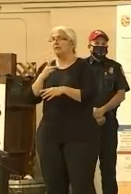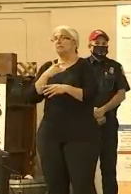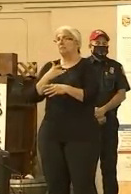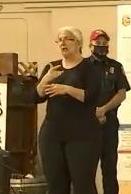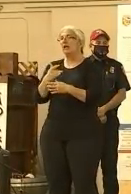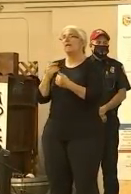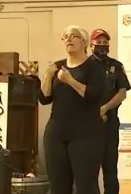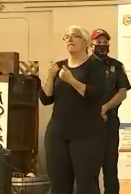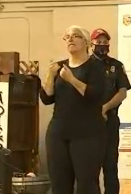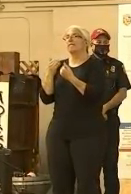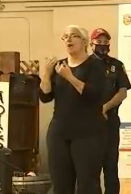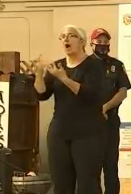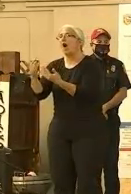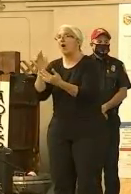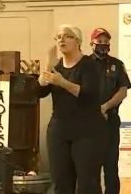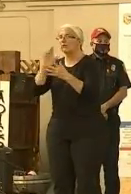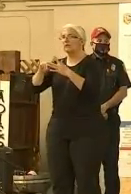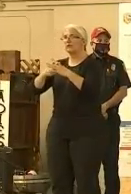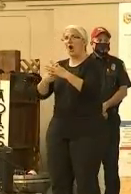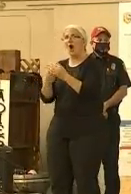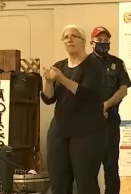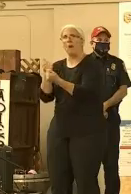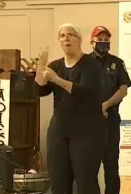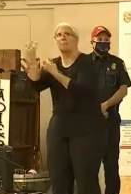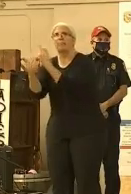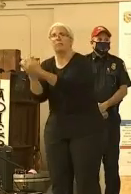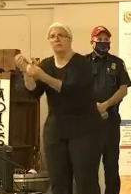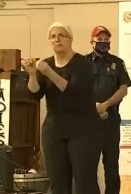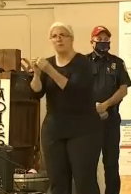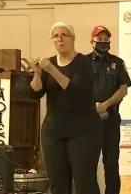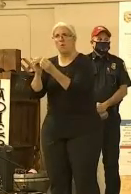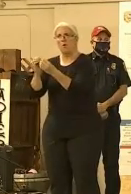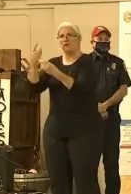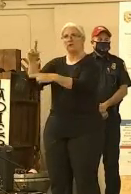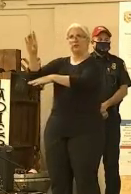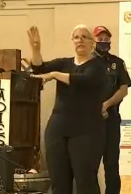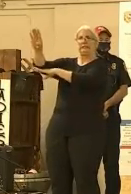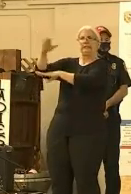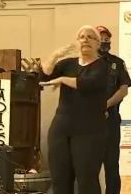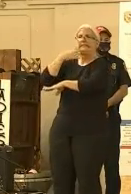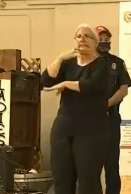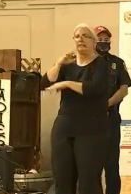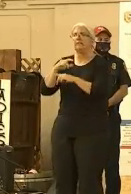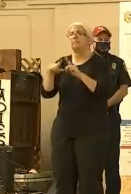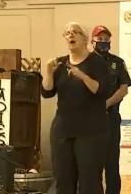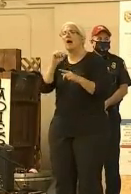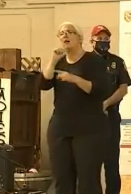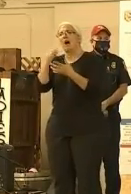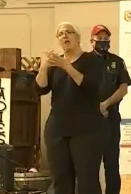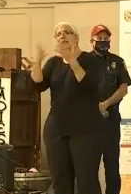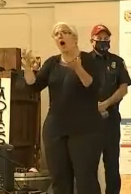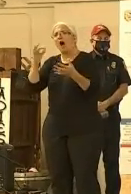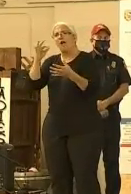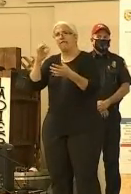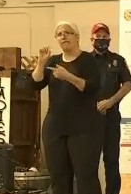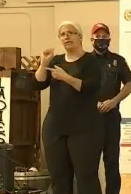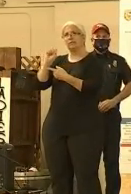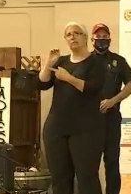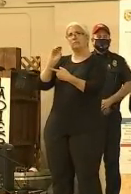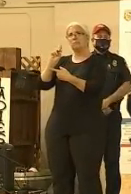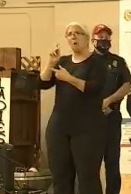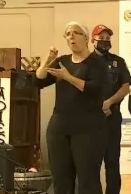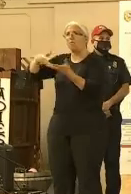on us a little bit. So there hasn't been a lot of active smoke columns that you see because of the emergence, but today, the public, you're going to see those smoke columns